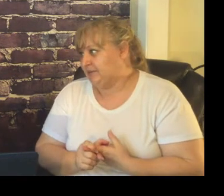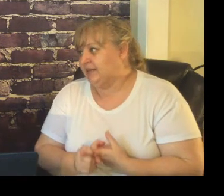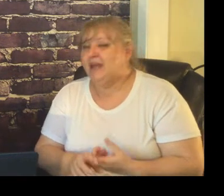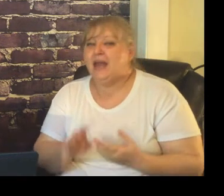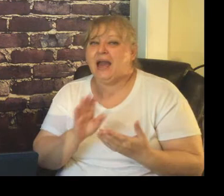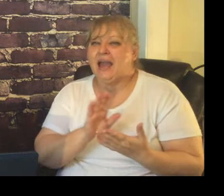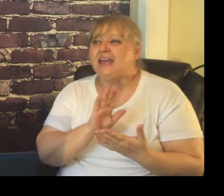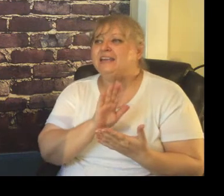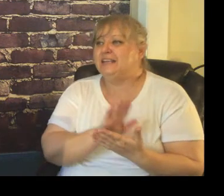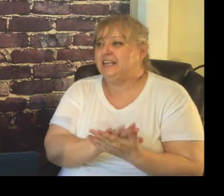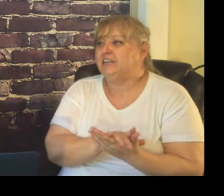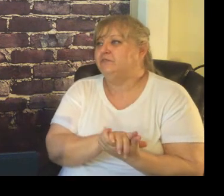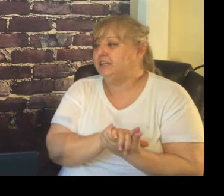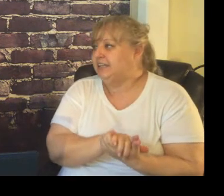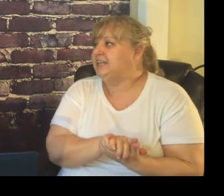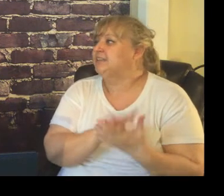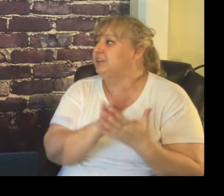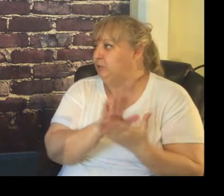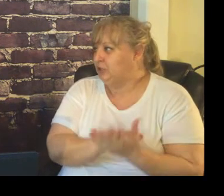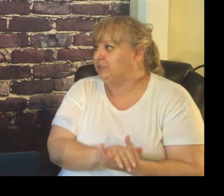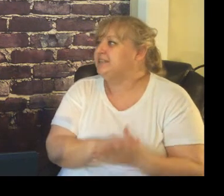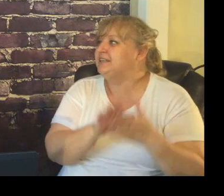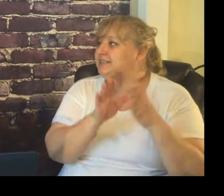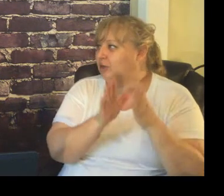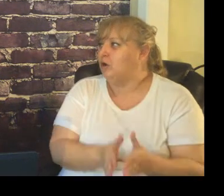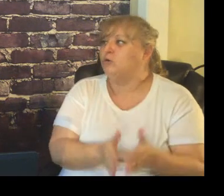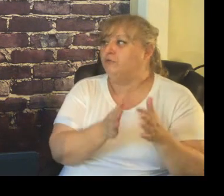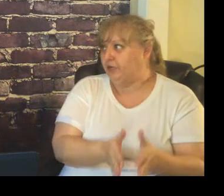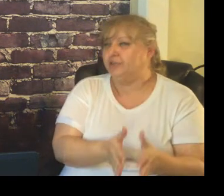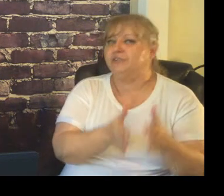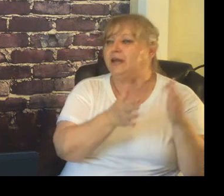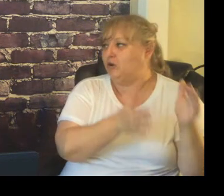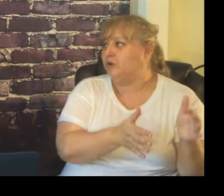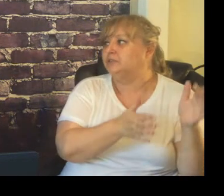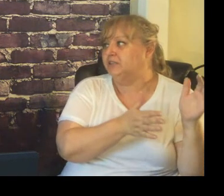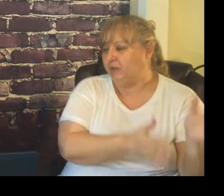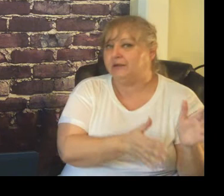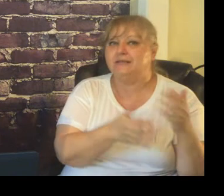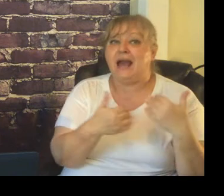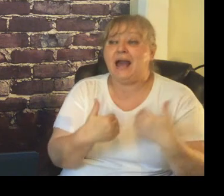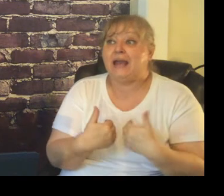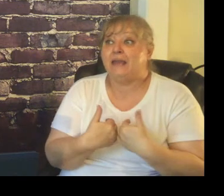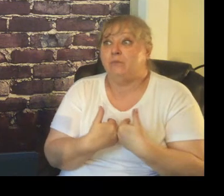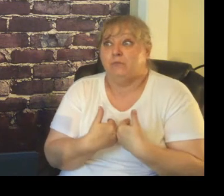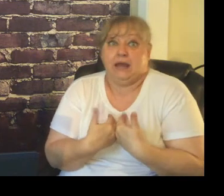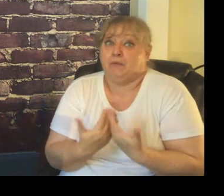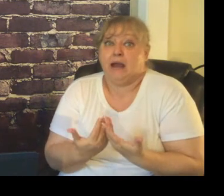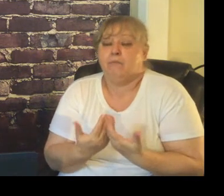I give the kid the opportunity to call first at home to the parents I am a mom